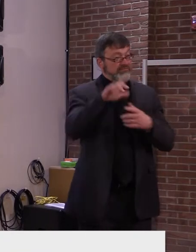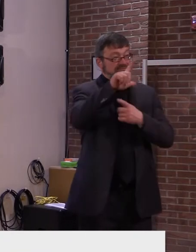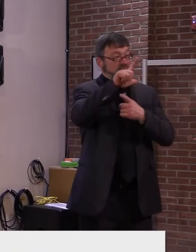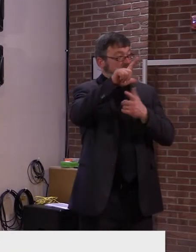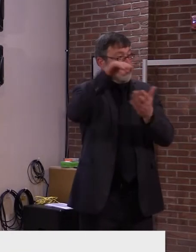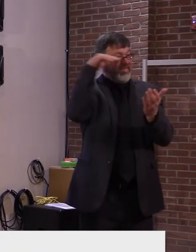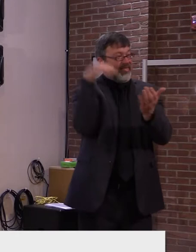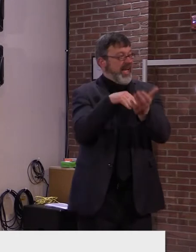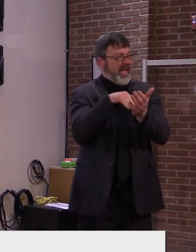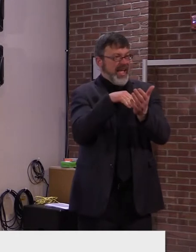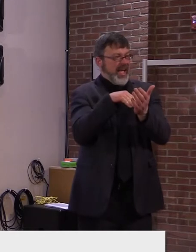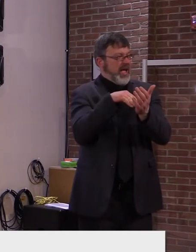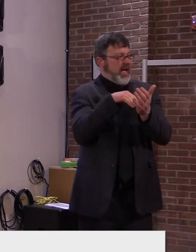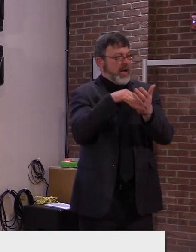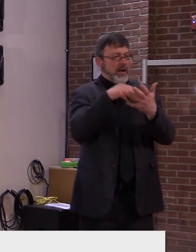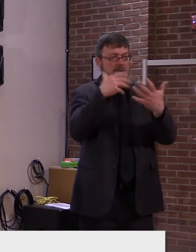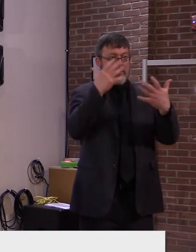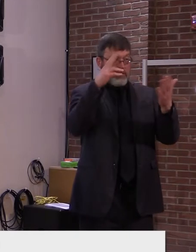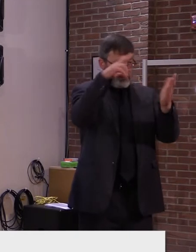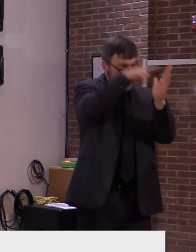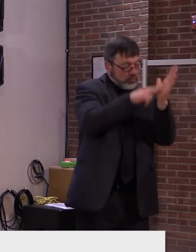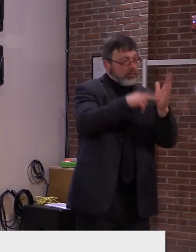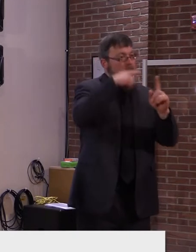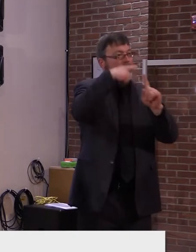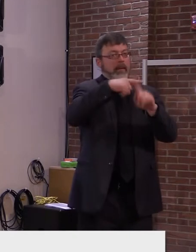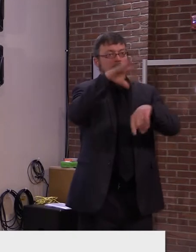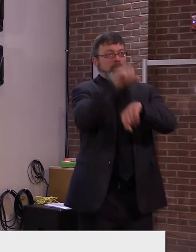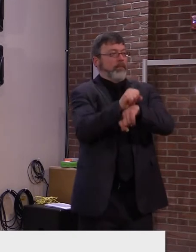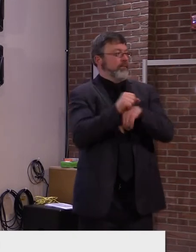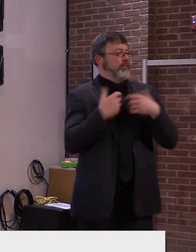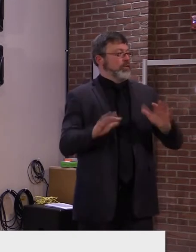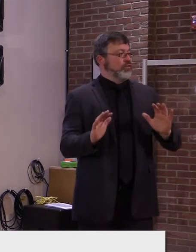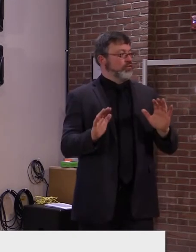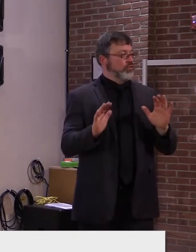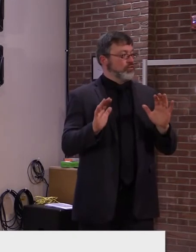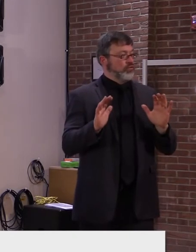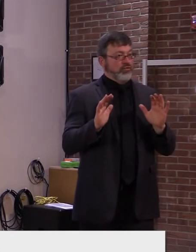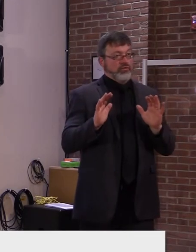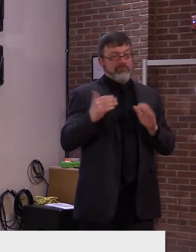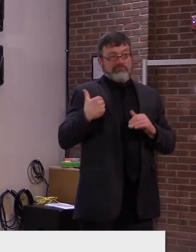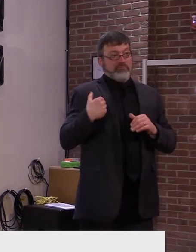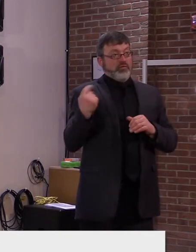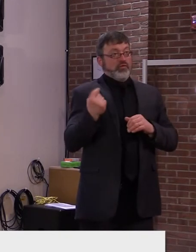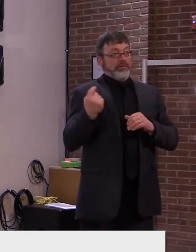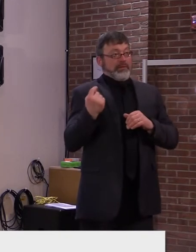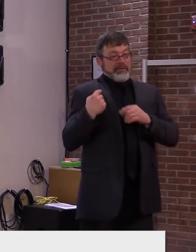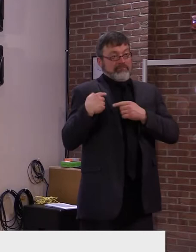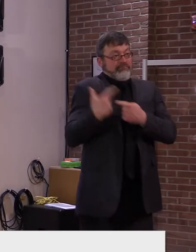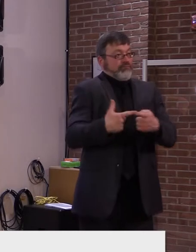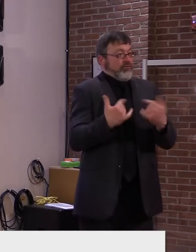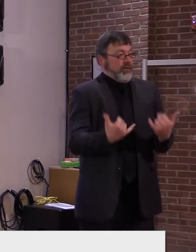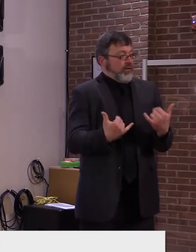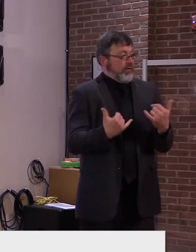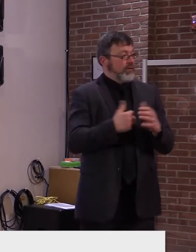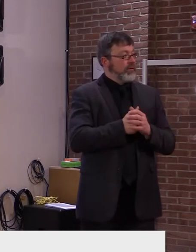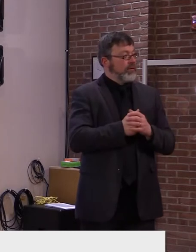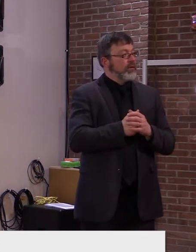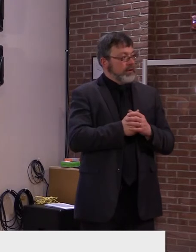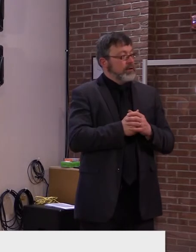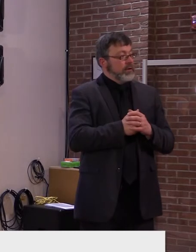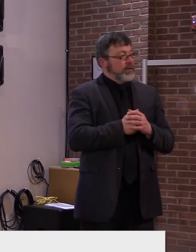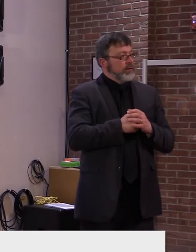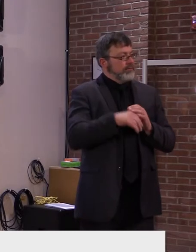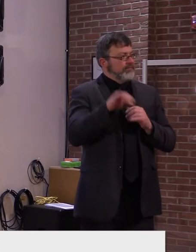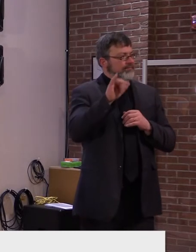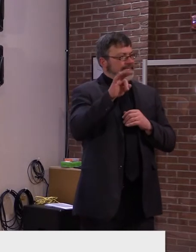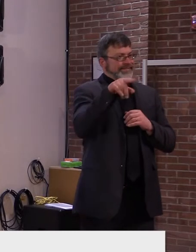appointments through our community vaccination program since Tuesday. If you wish to make an appointment to receive a vaccine